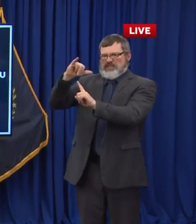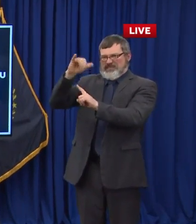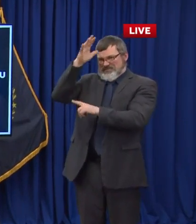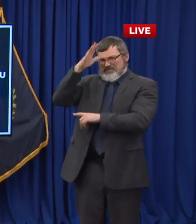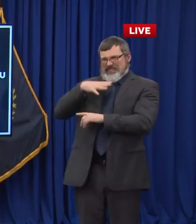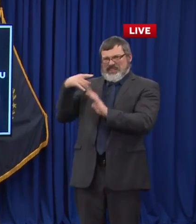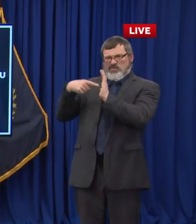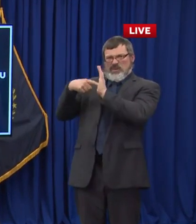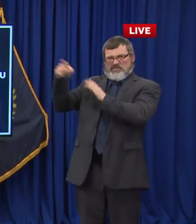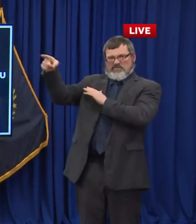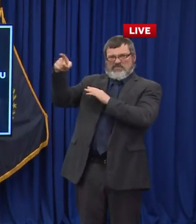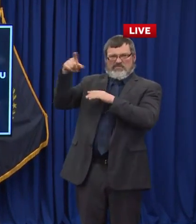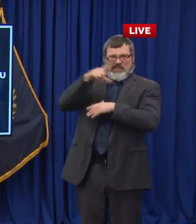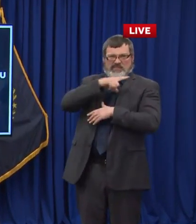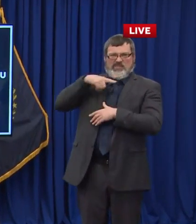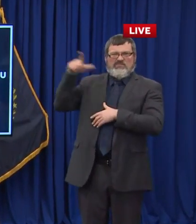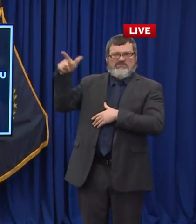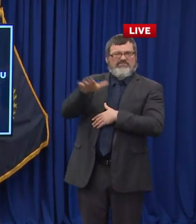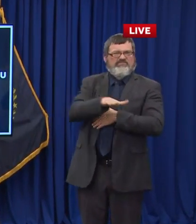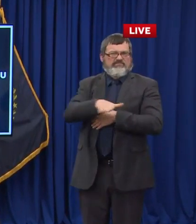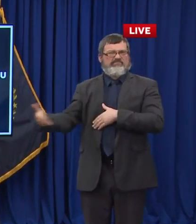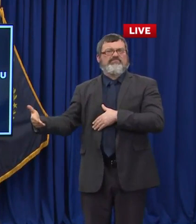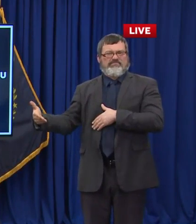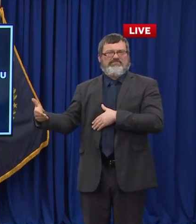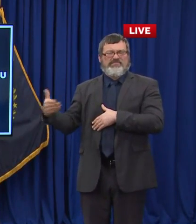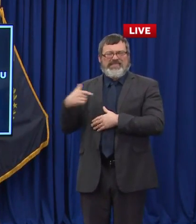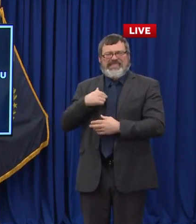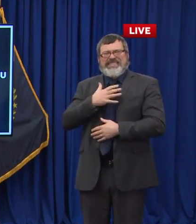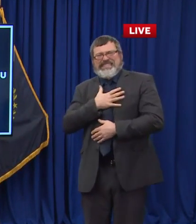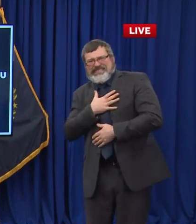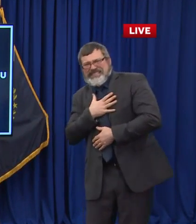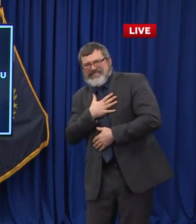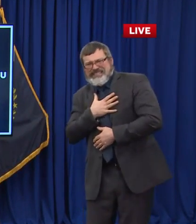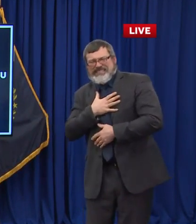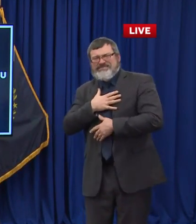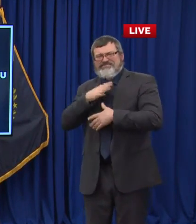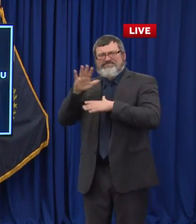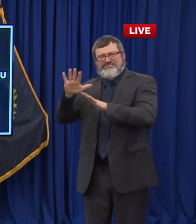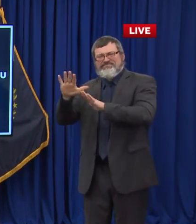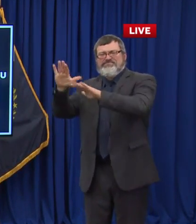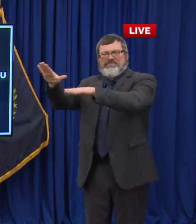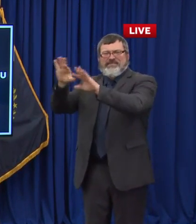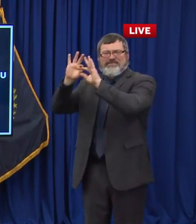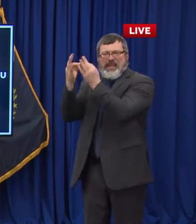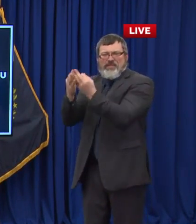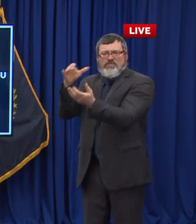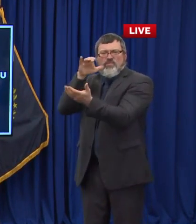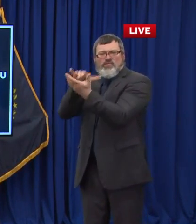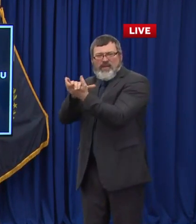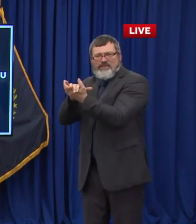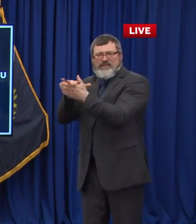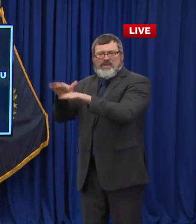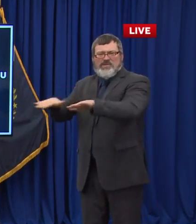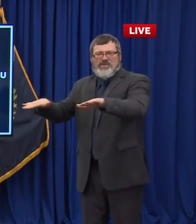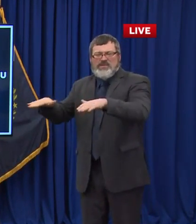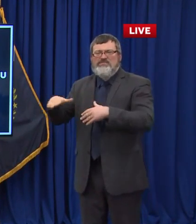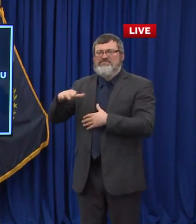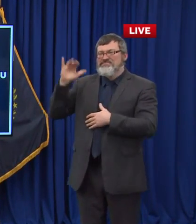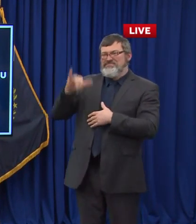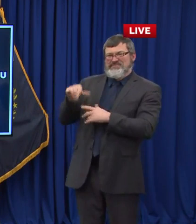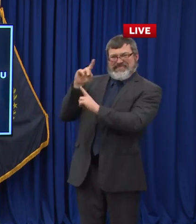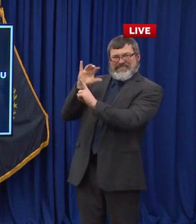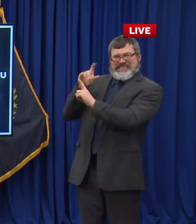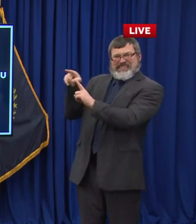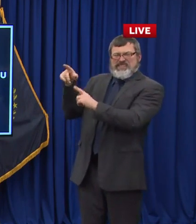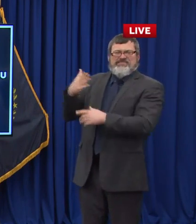and his children have to feel today. Dick was an incredibly close friend, not just of mine, but a lot of folks across the state. I think he was a